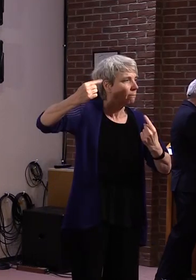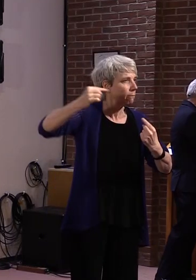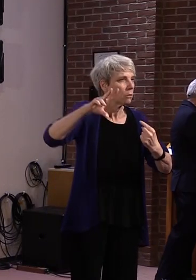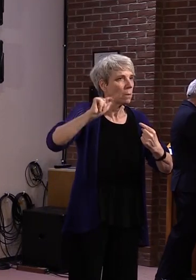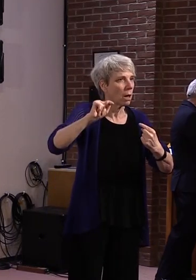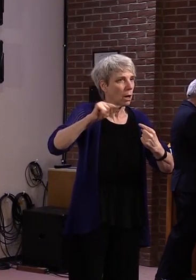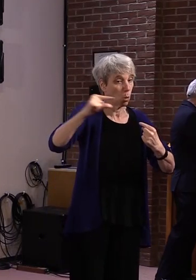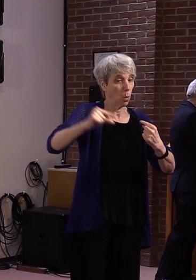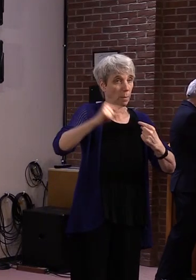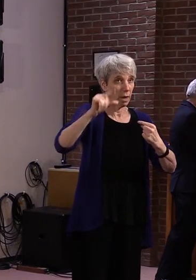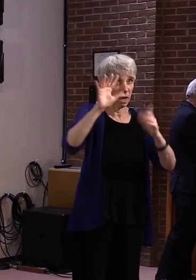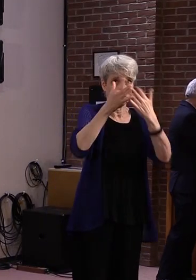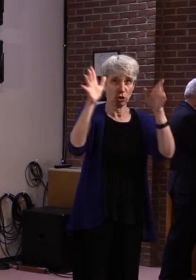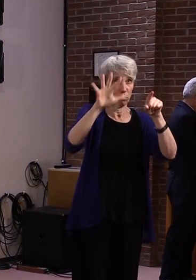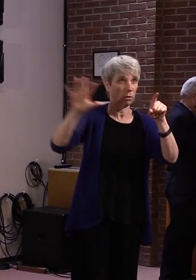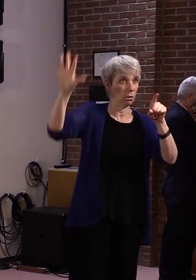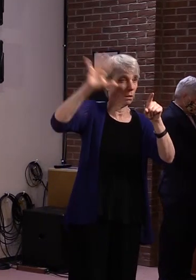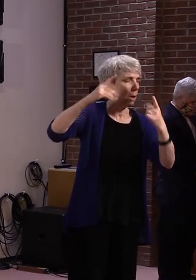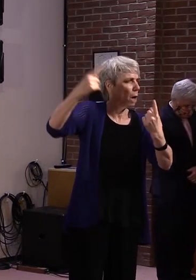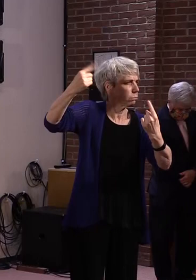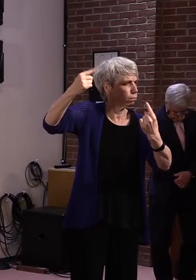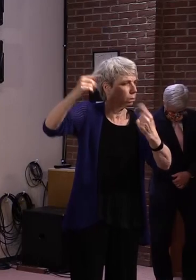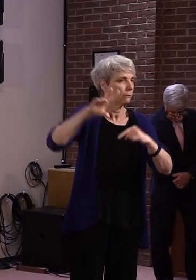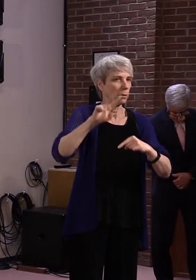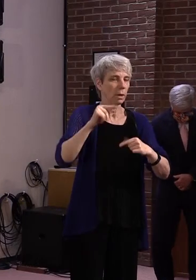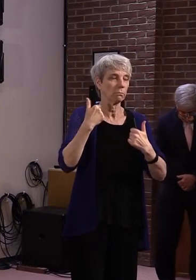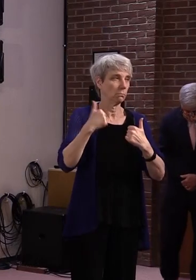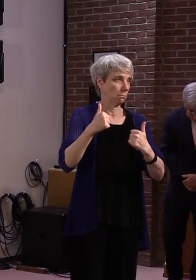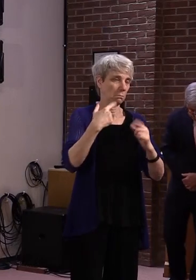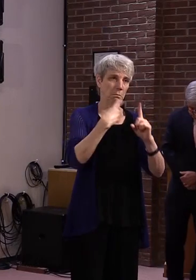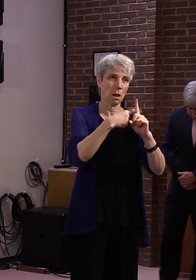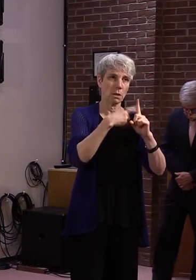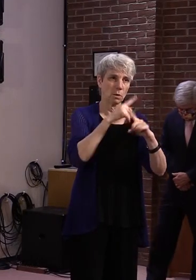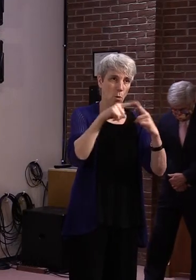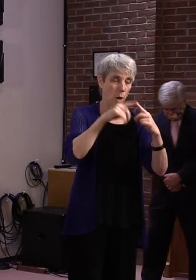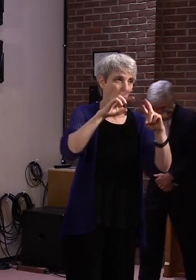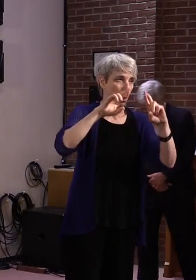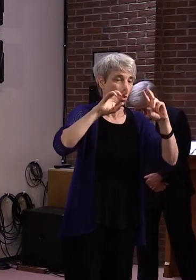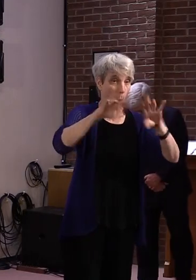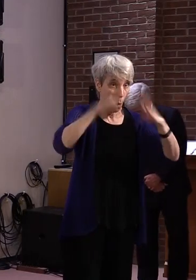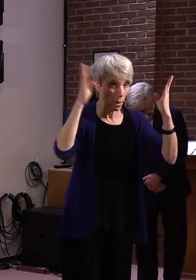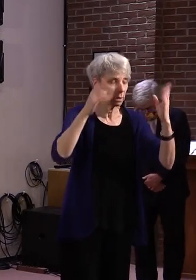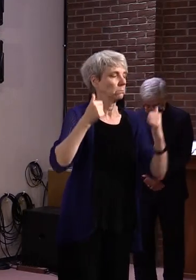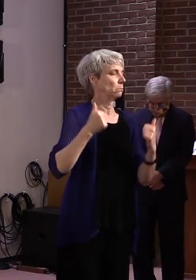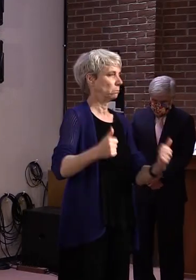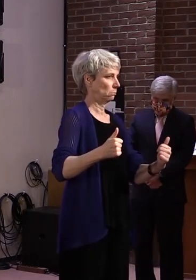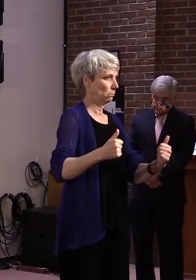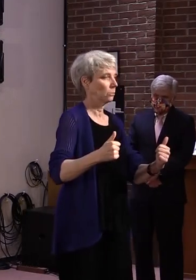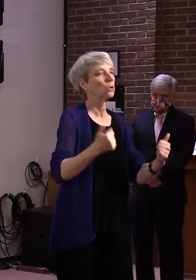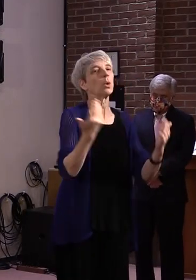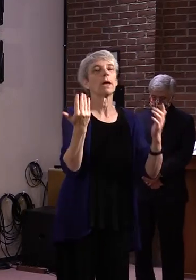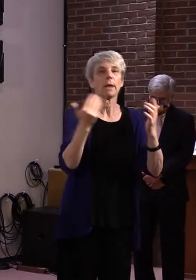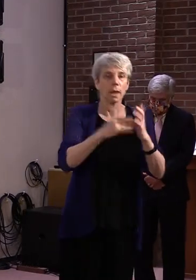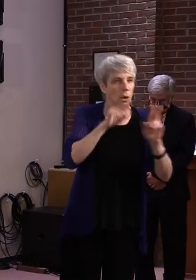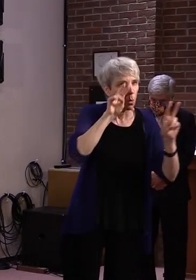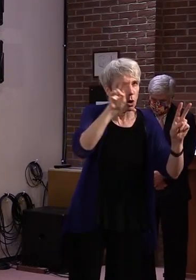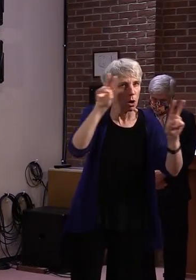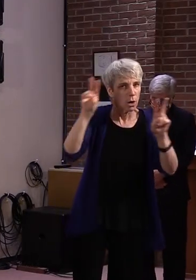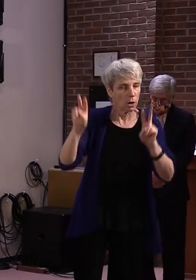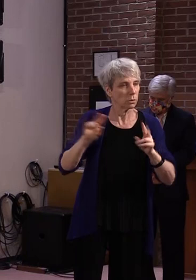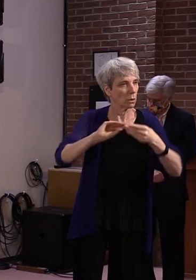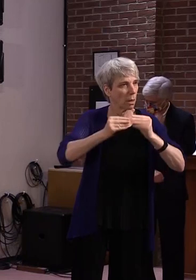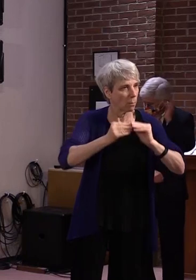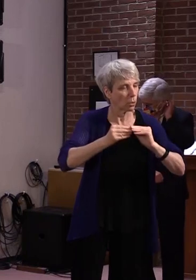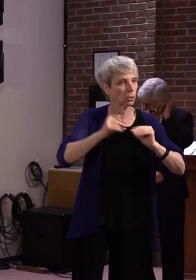and this would be beneficial for us. So at this point in time, again, we're watching the numbers. I see